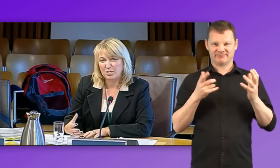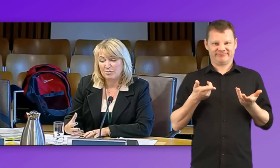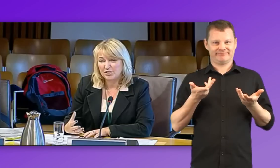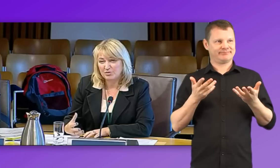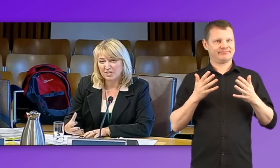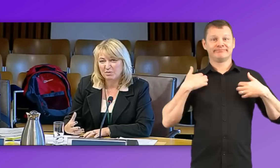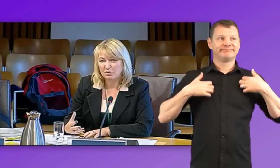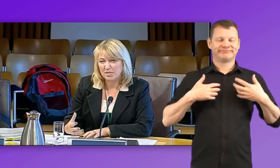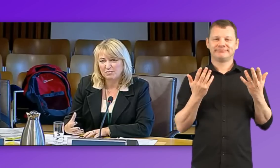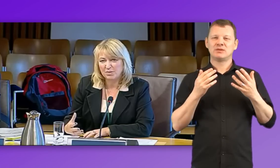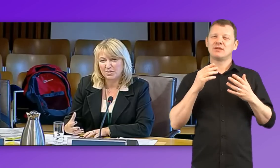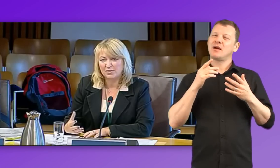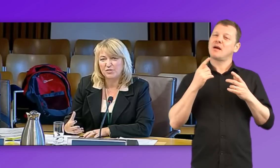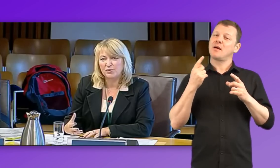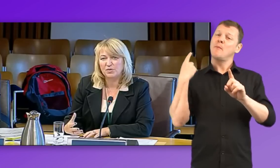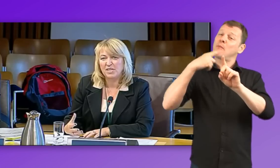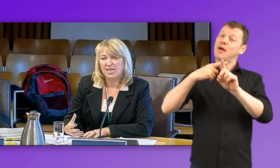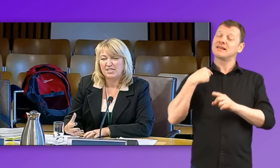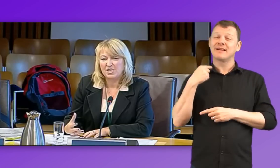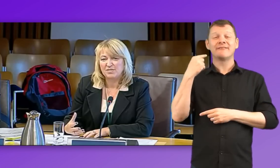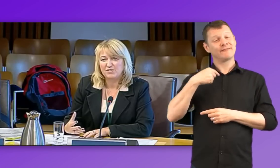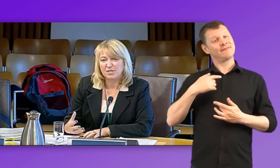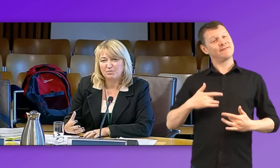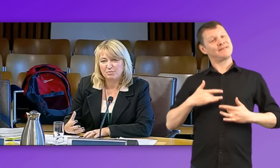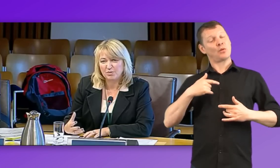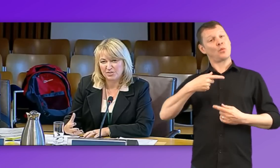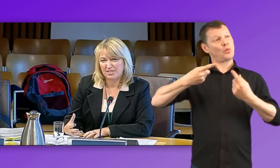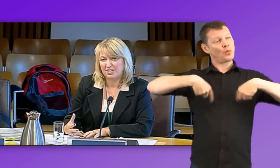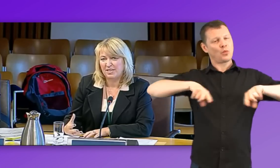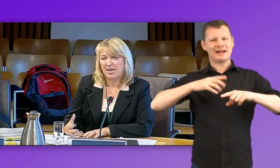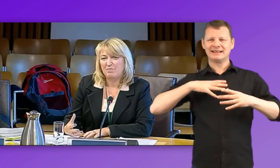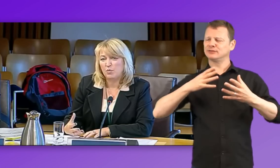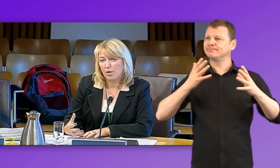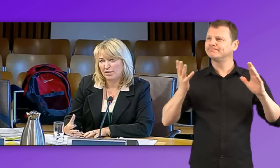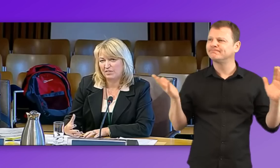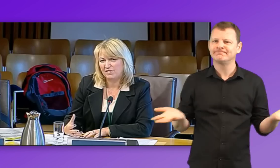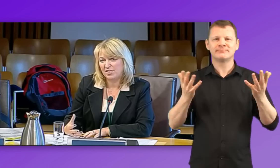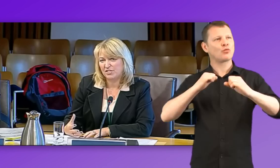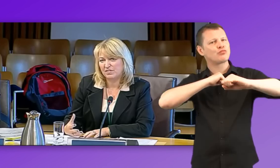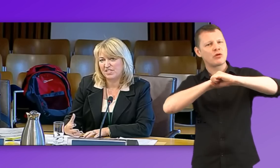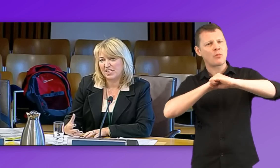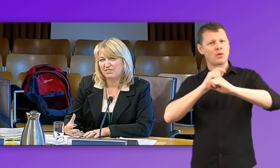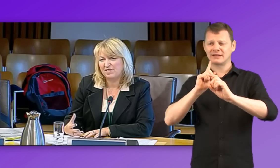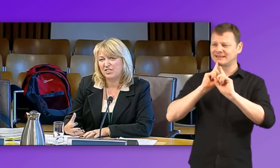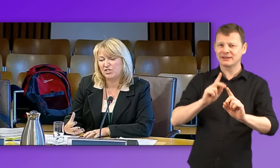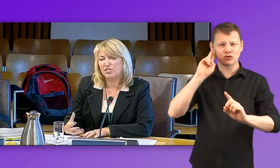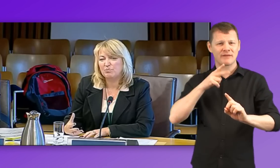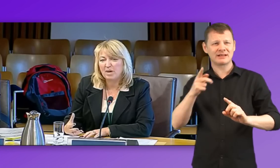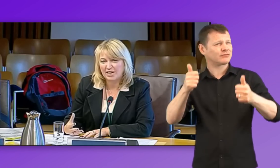But I do think we have a piece of work to do in terms of really promoting the work of teachers of the deaf and the huge impact